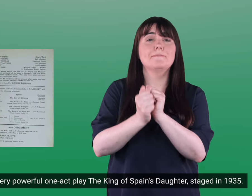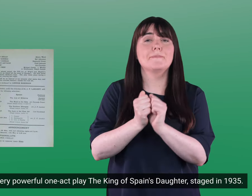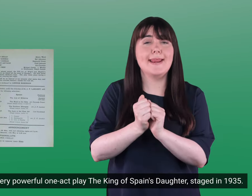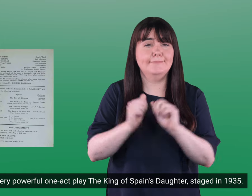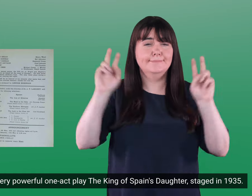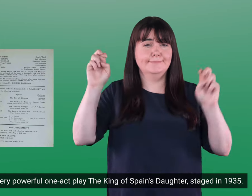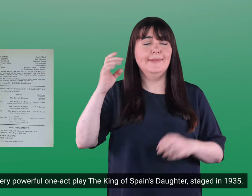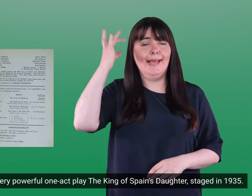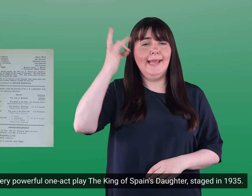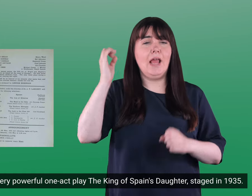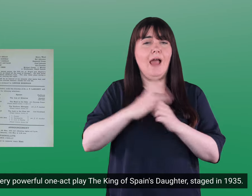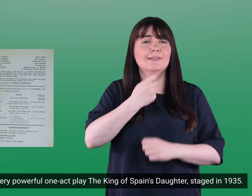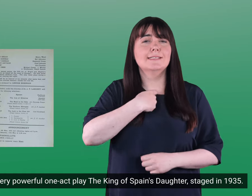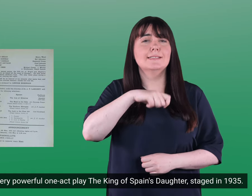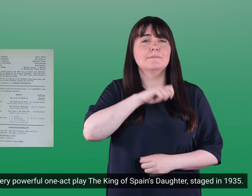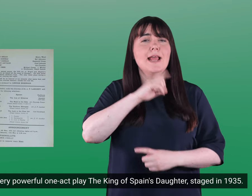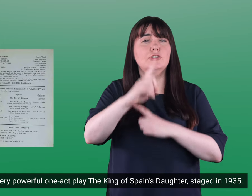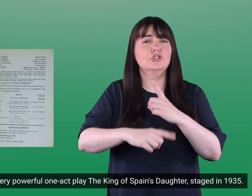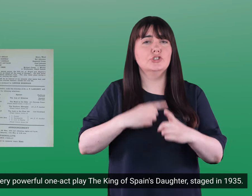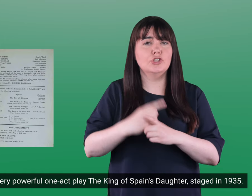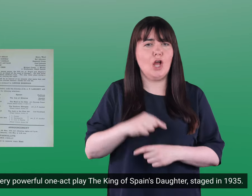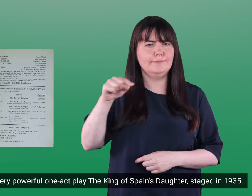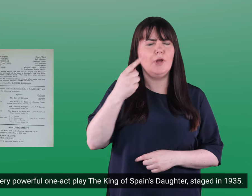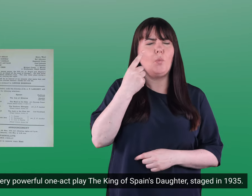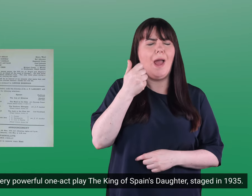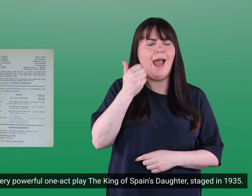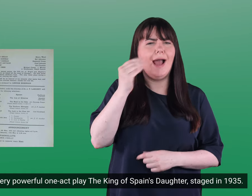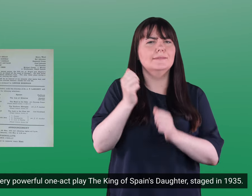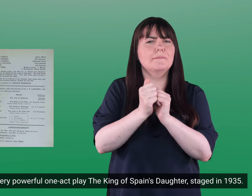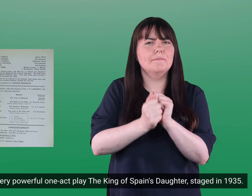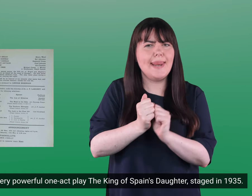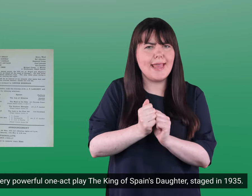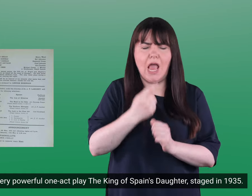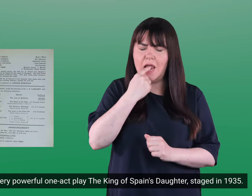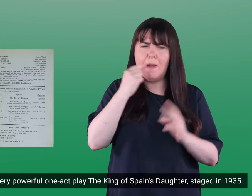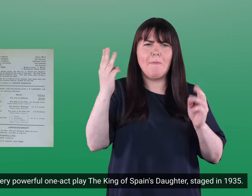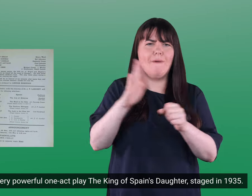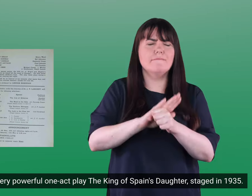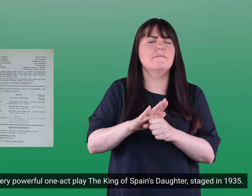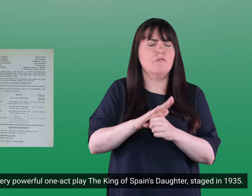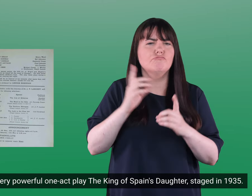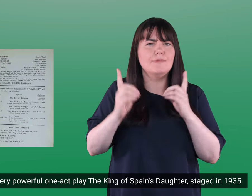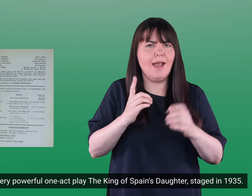Her next play was the very powerful one-act play The King of Spain's Daughter, staged in 1935.